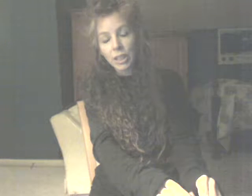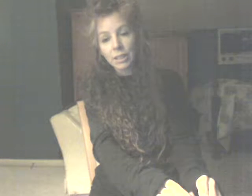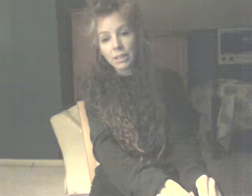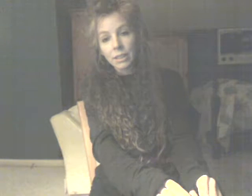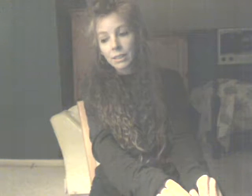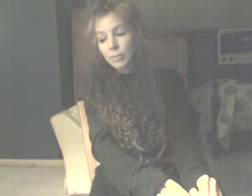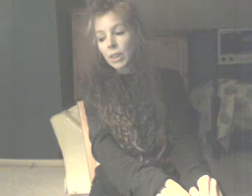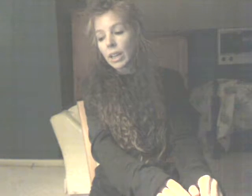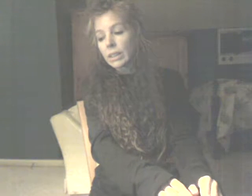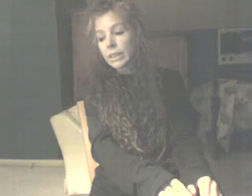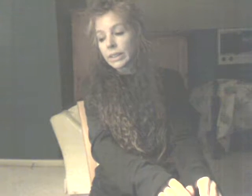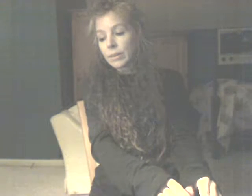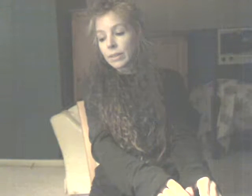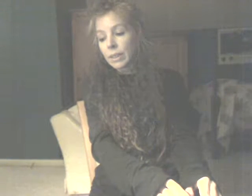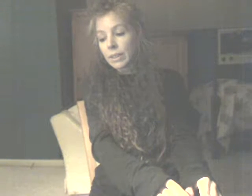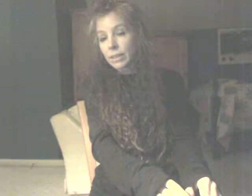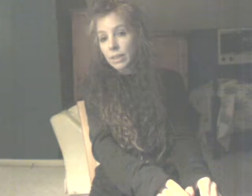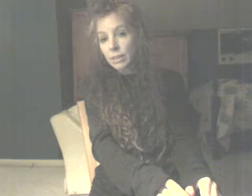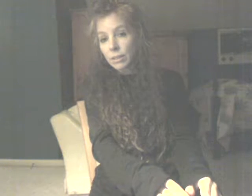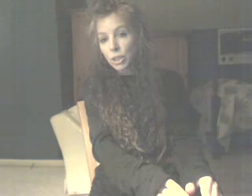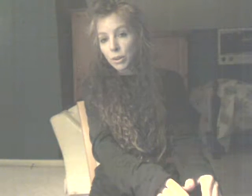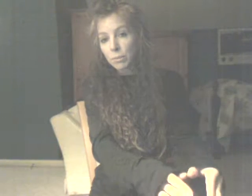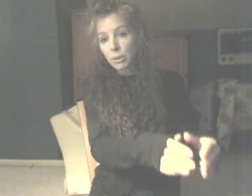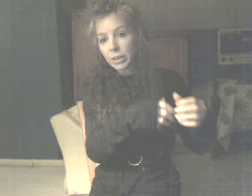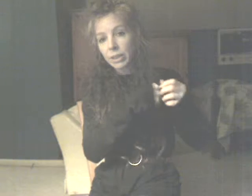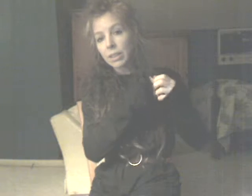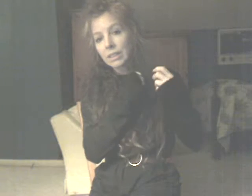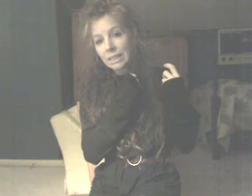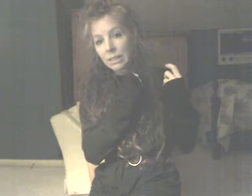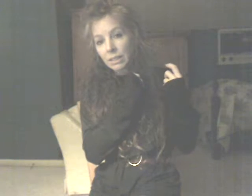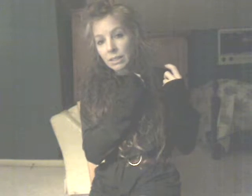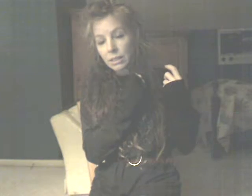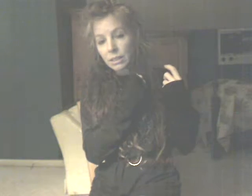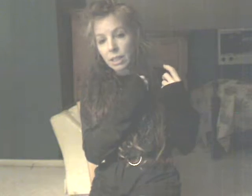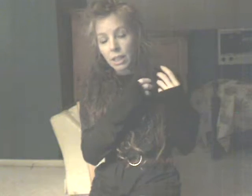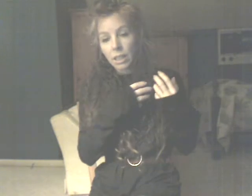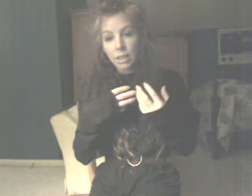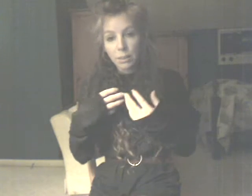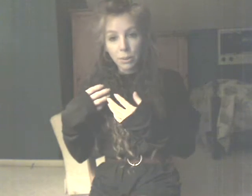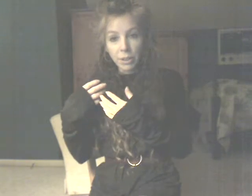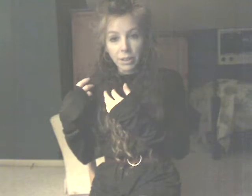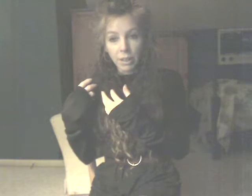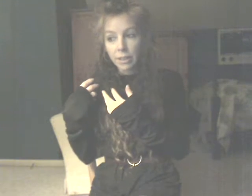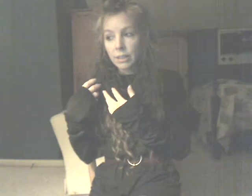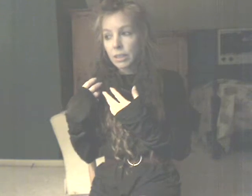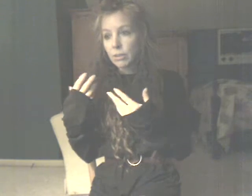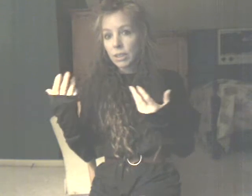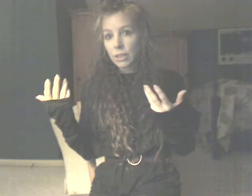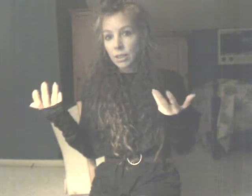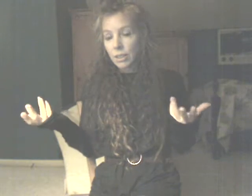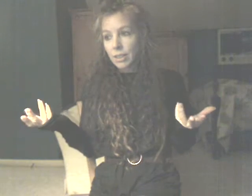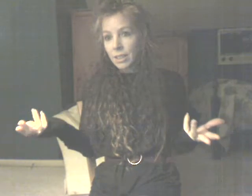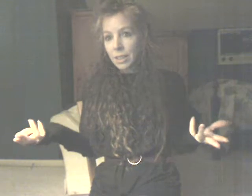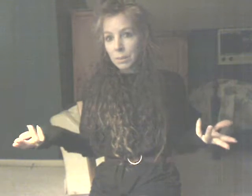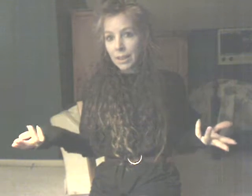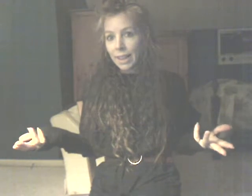And, and, and, showing the broken heart, the broken heart, you know, just, just on display,